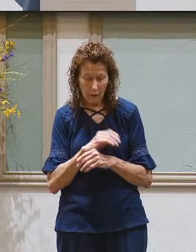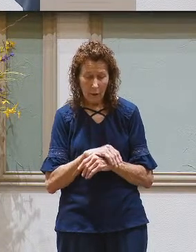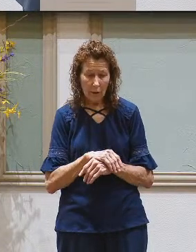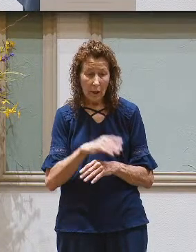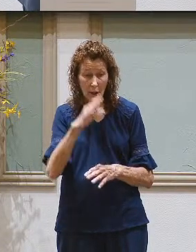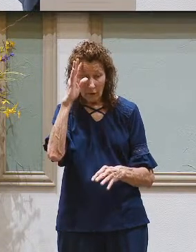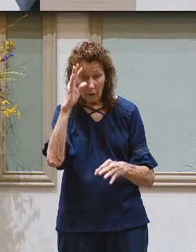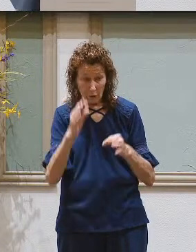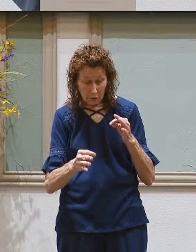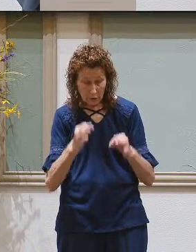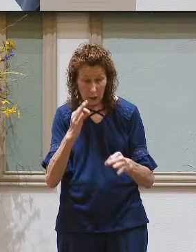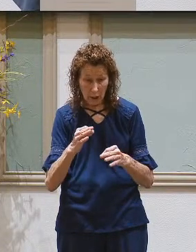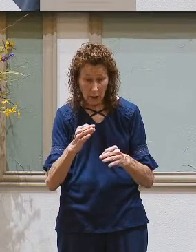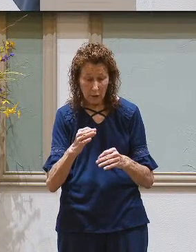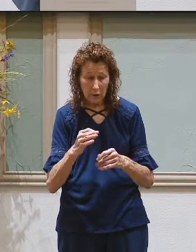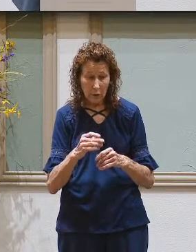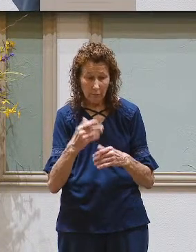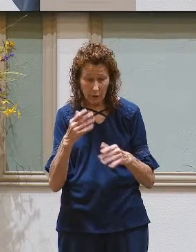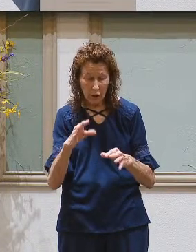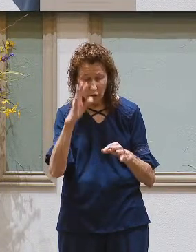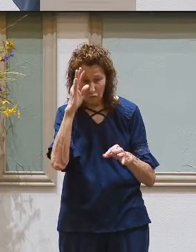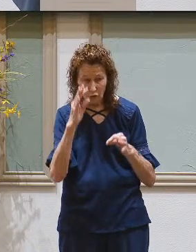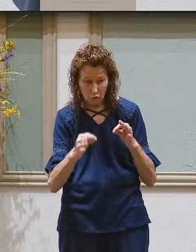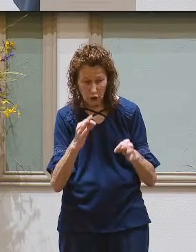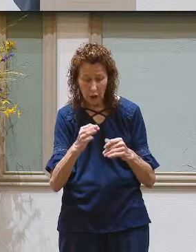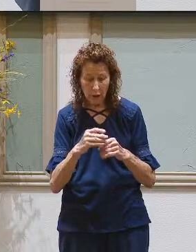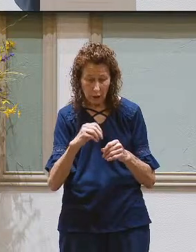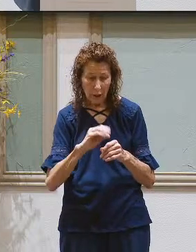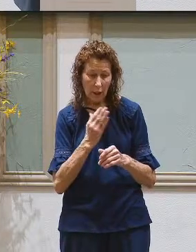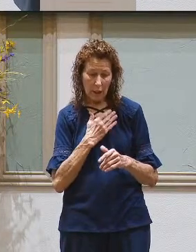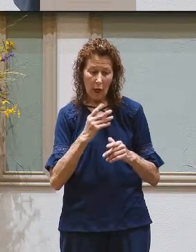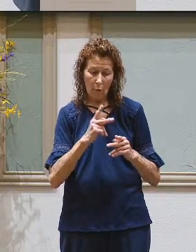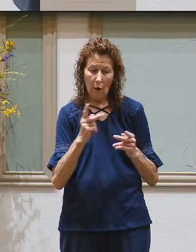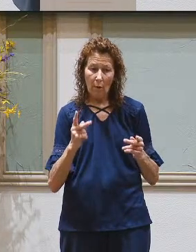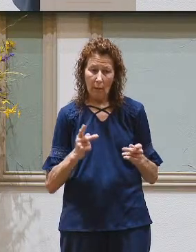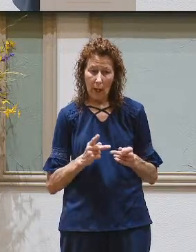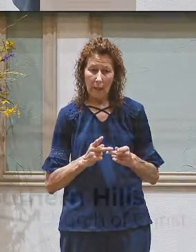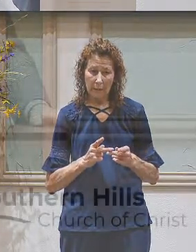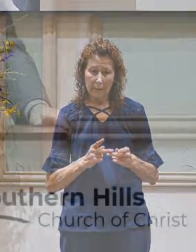judge was judged in our place